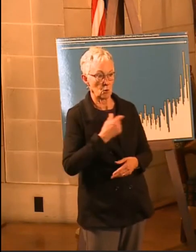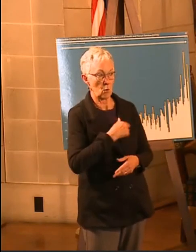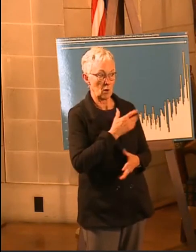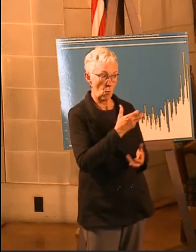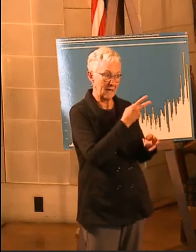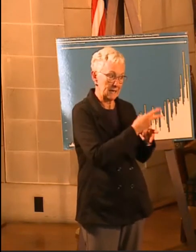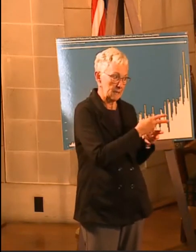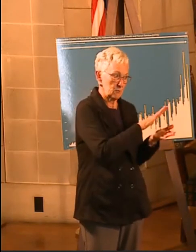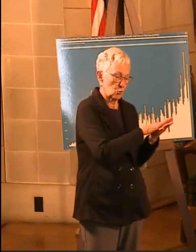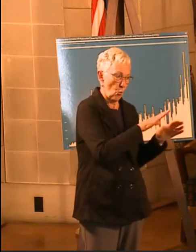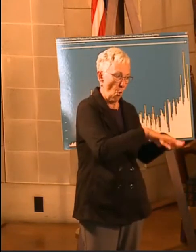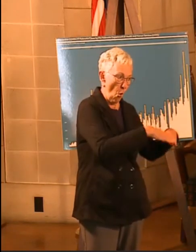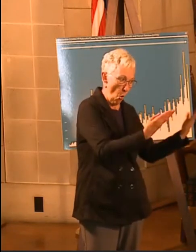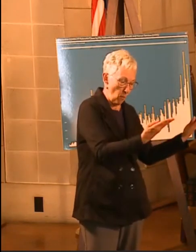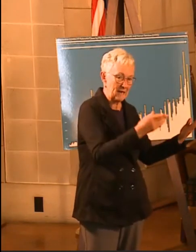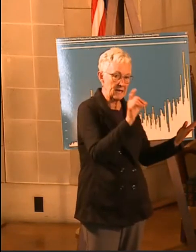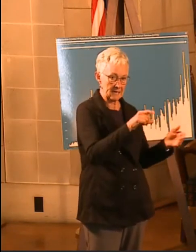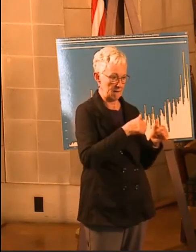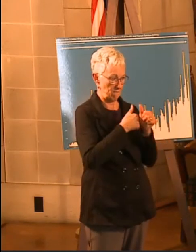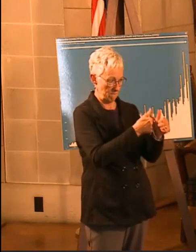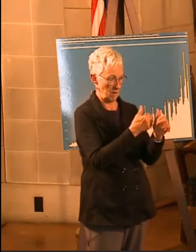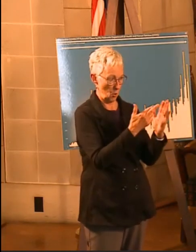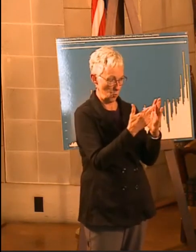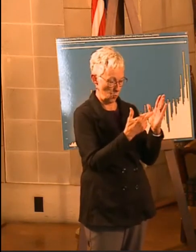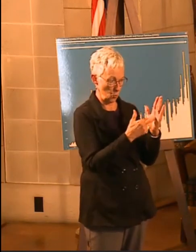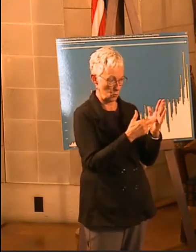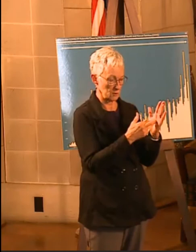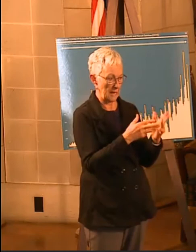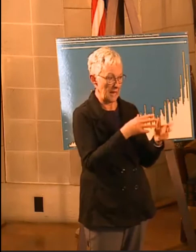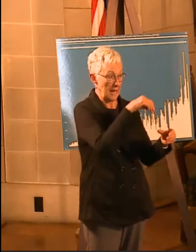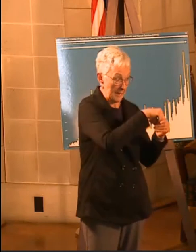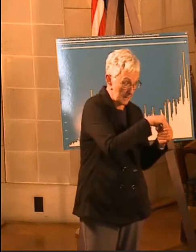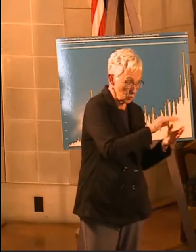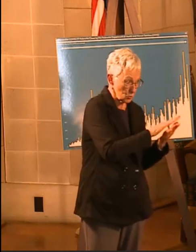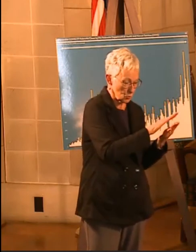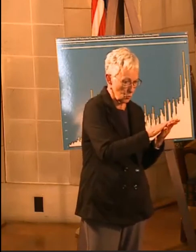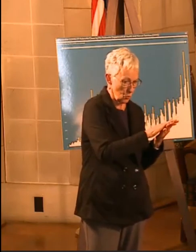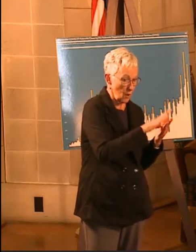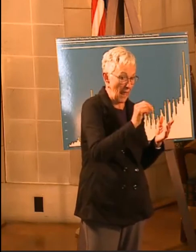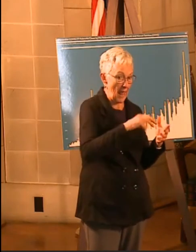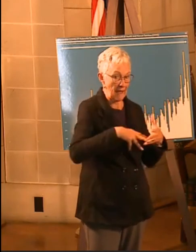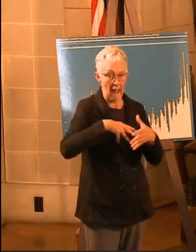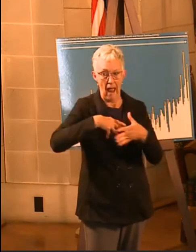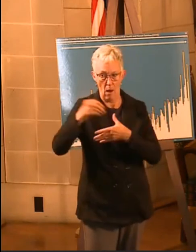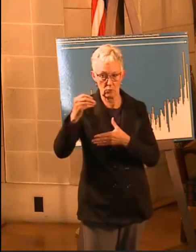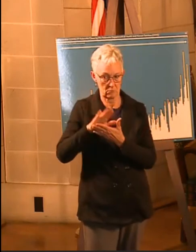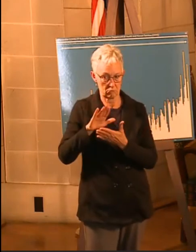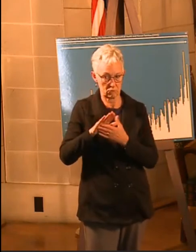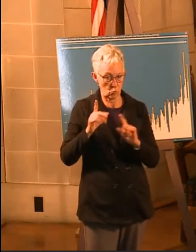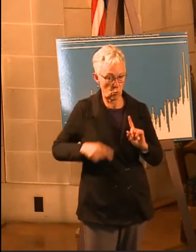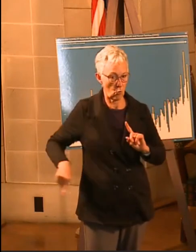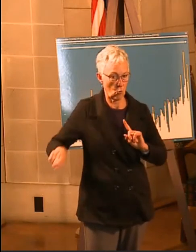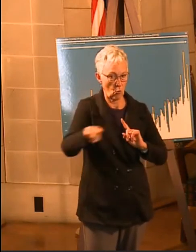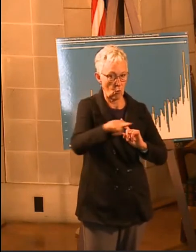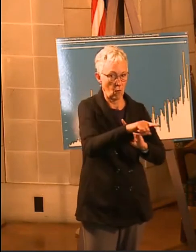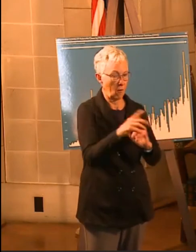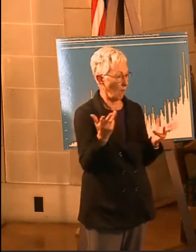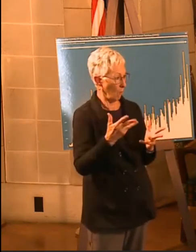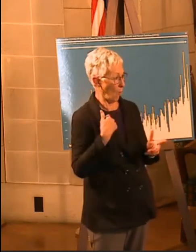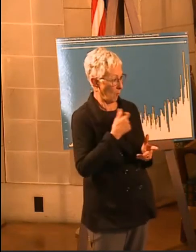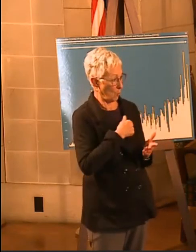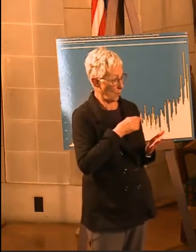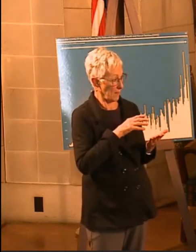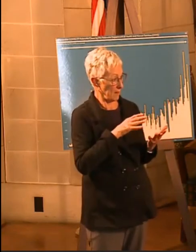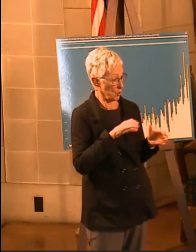protocols, not just in school. Everything that we're learning in school, if that's working, and we think it is, we think it is working